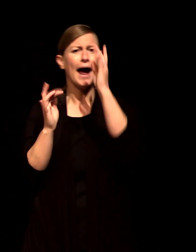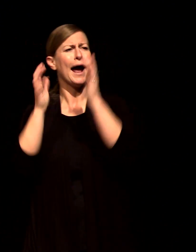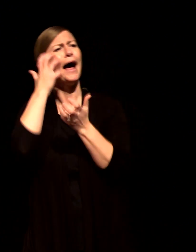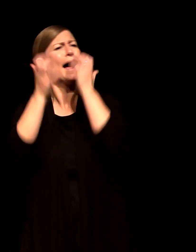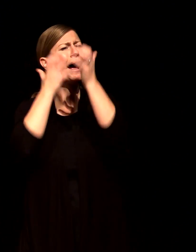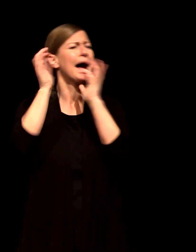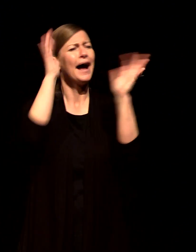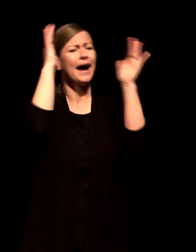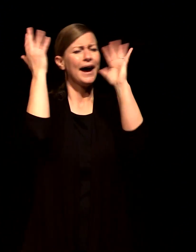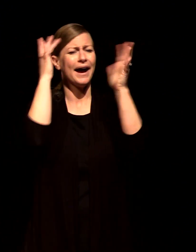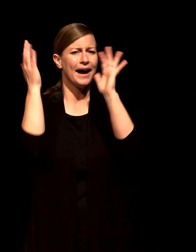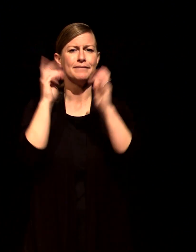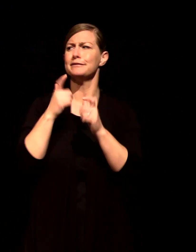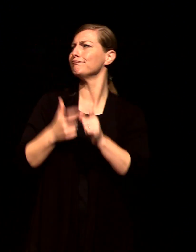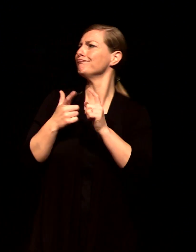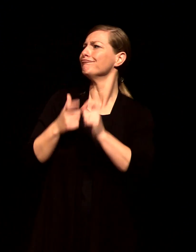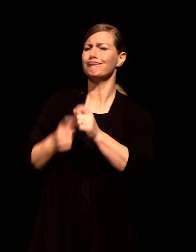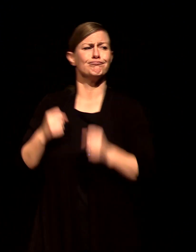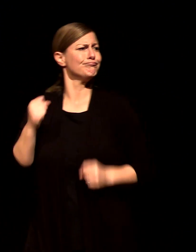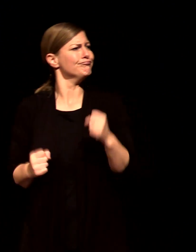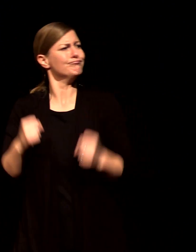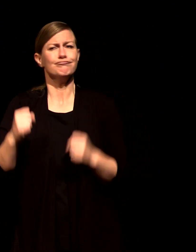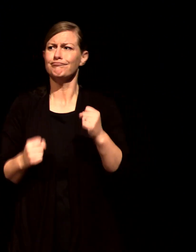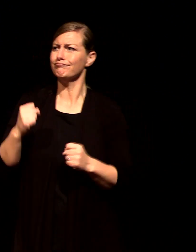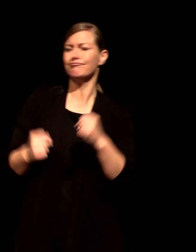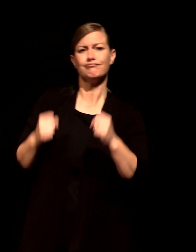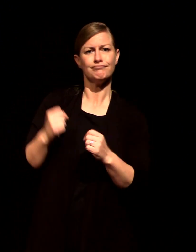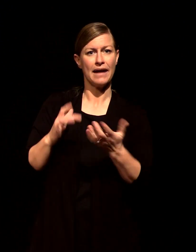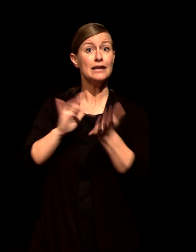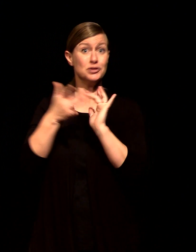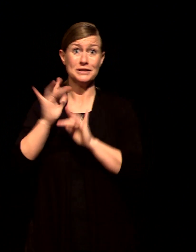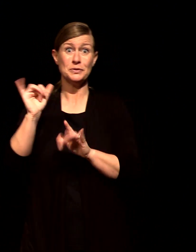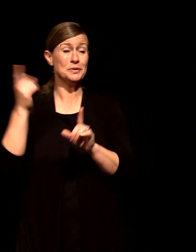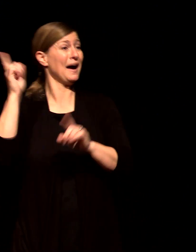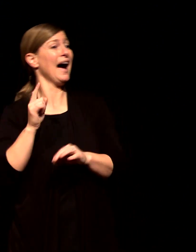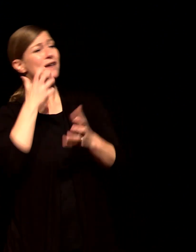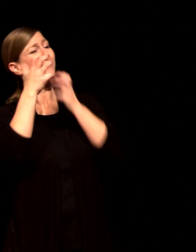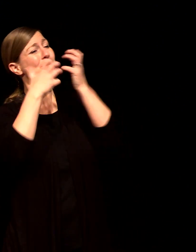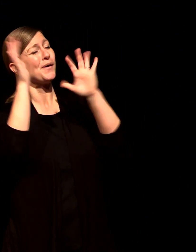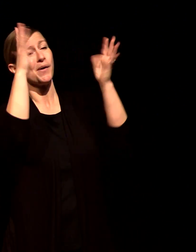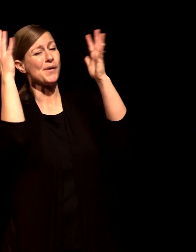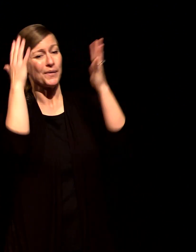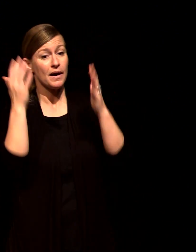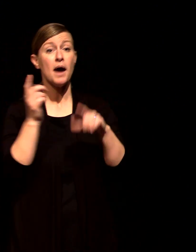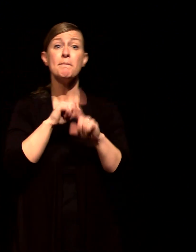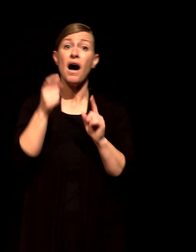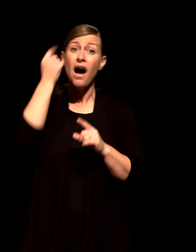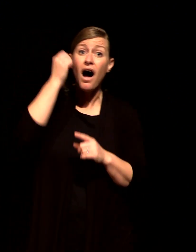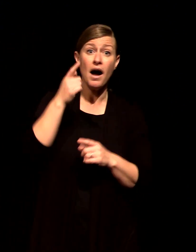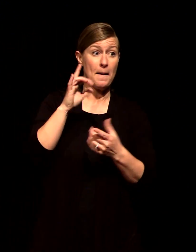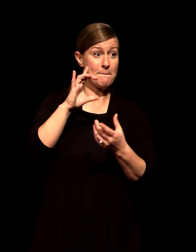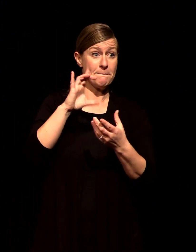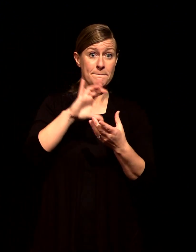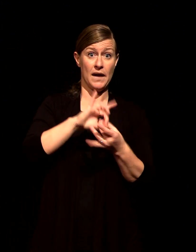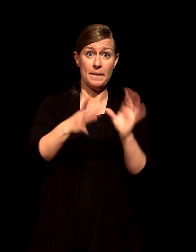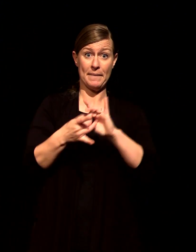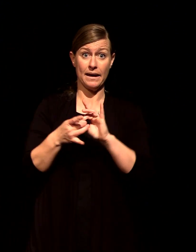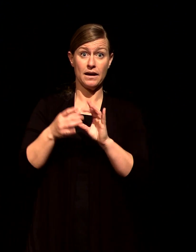that you're running along and Jesus you have this voice that's just cheering you on but the beauty of the Olympic marathon is that it ends in Olympic stadium